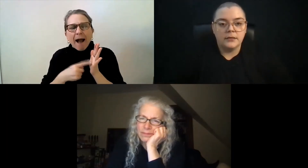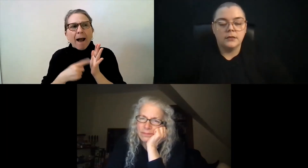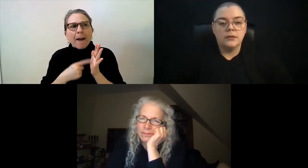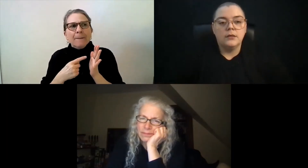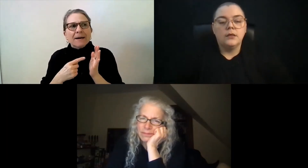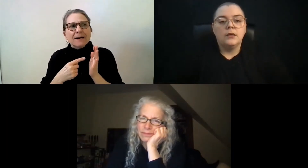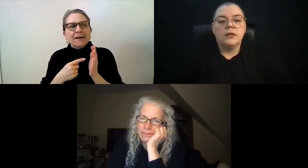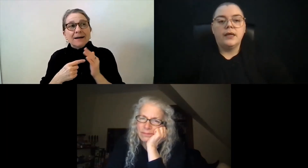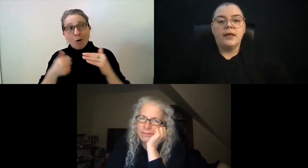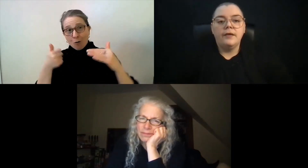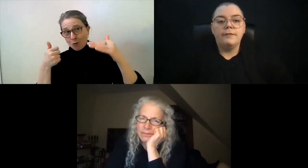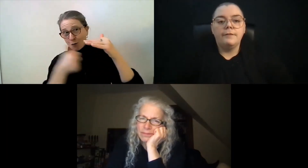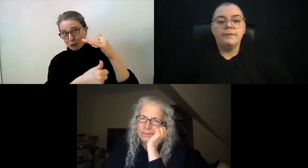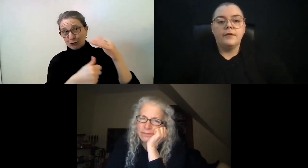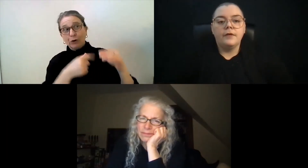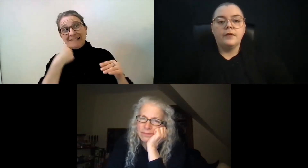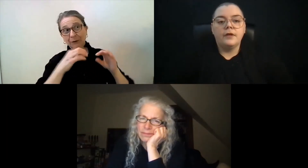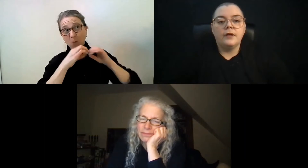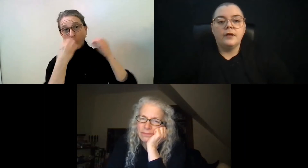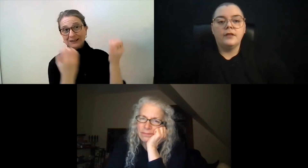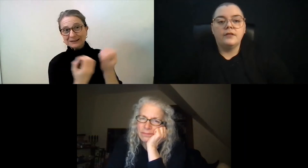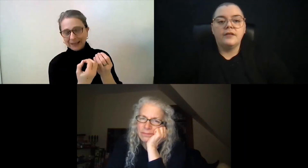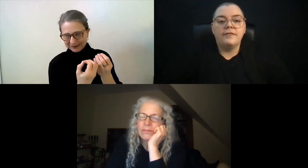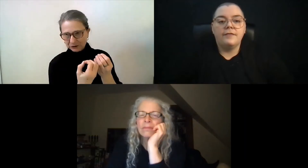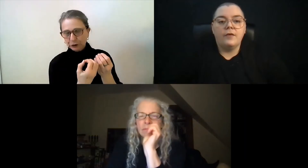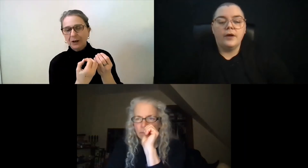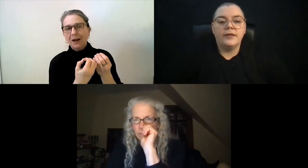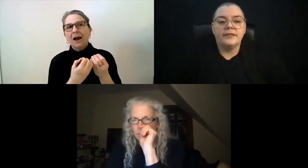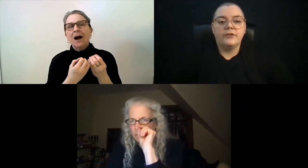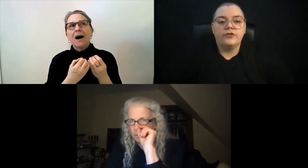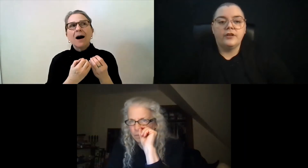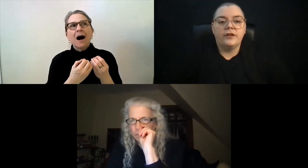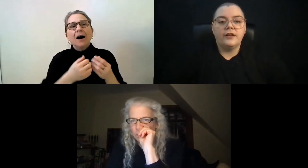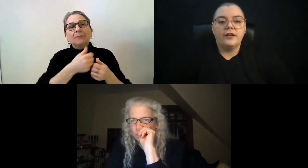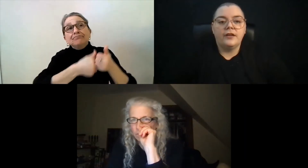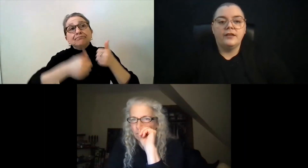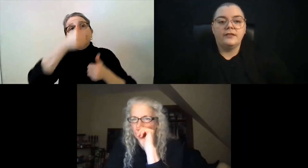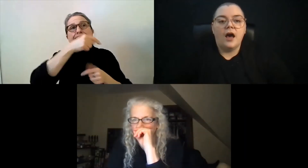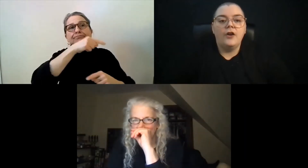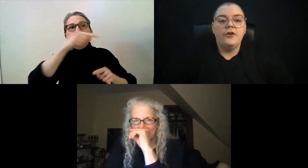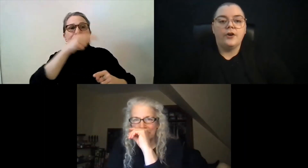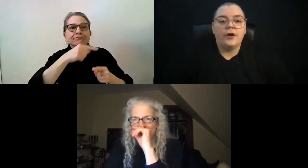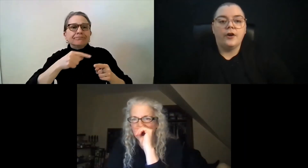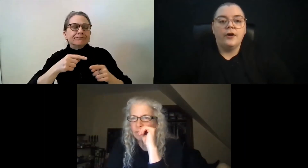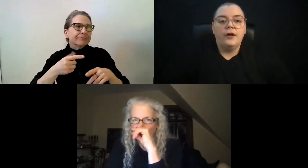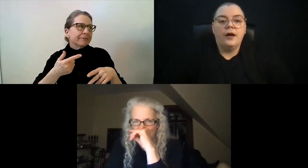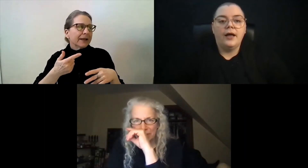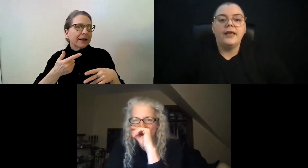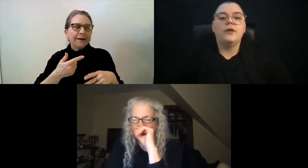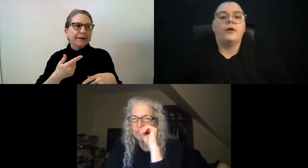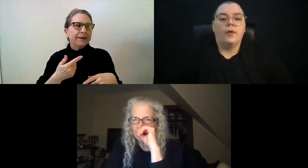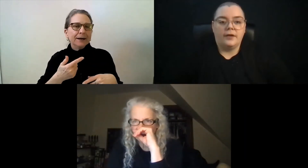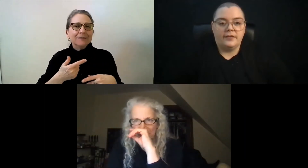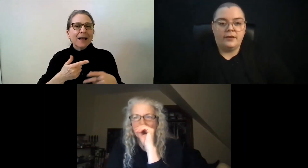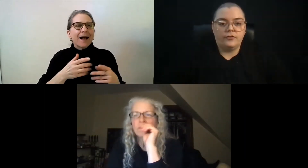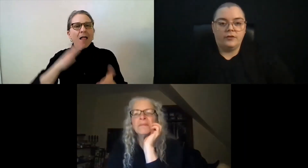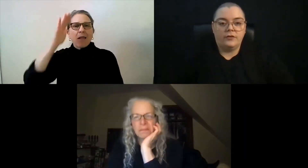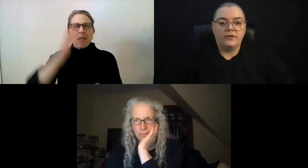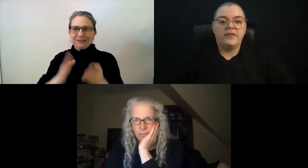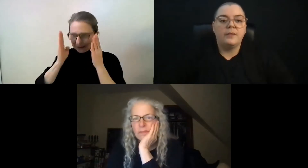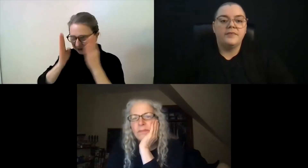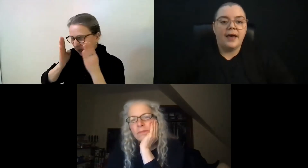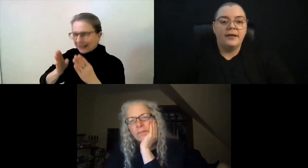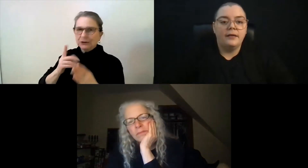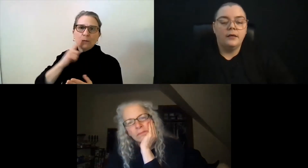but if the Deaf organization is under a hearing organization,